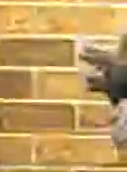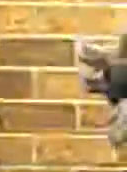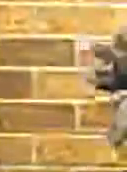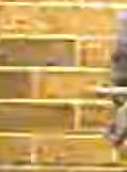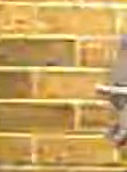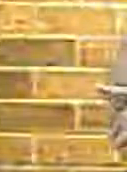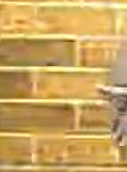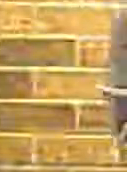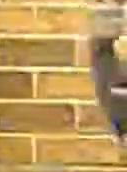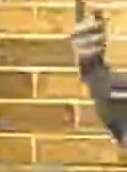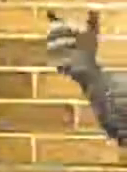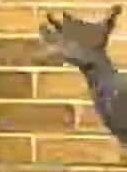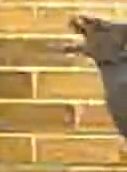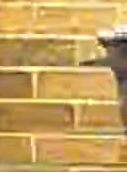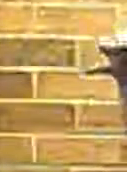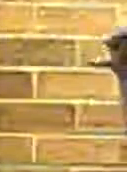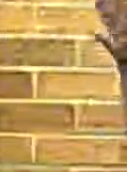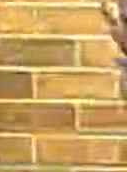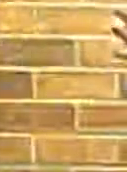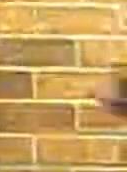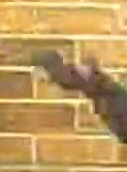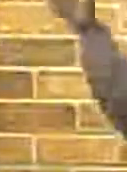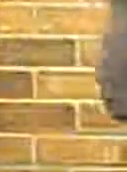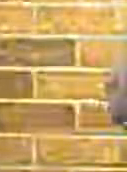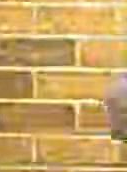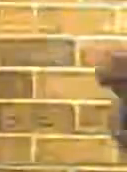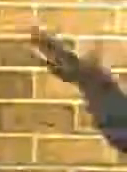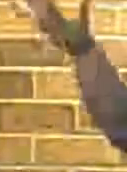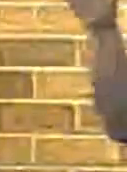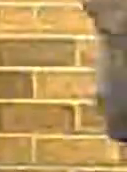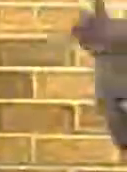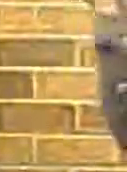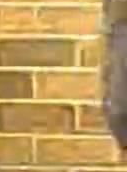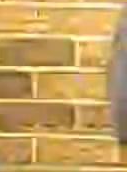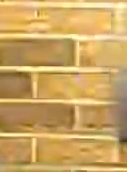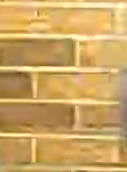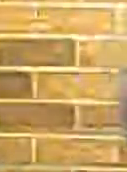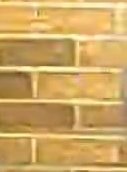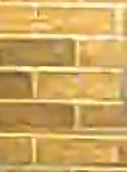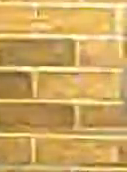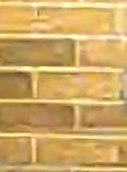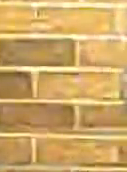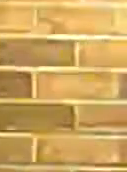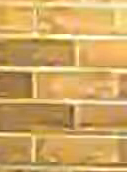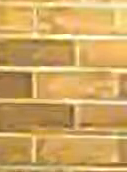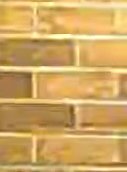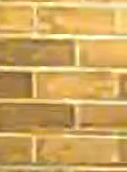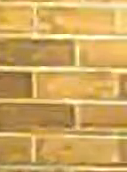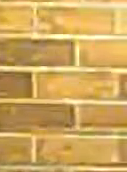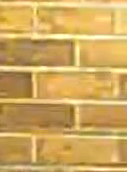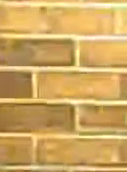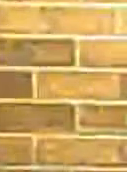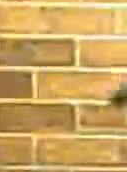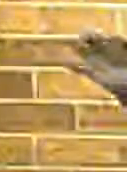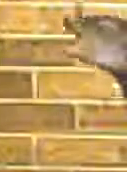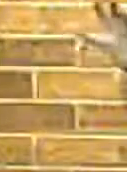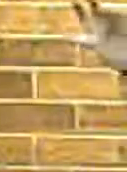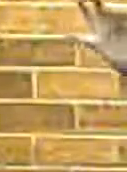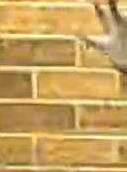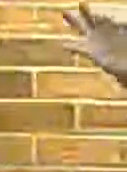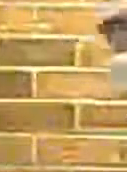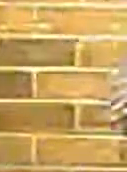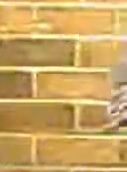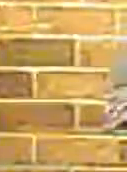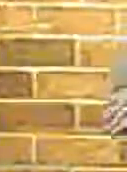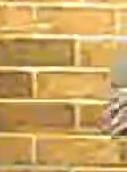they contacted Merseyside Fire Authority, and there's no, there's no prospect of